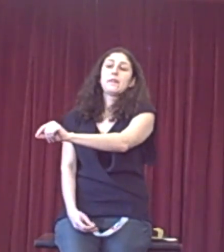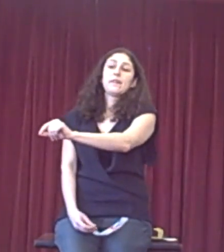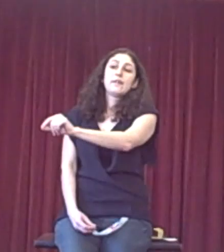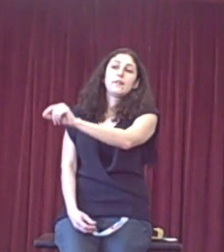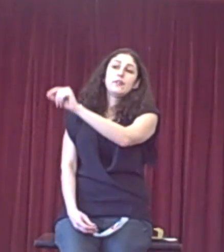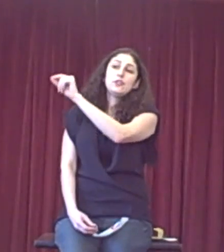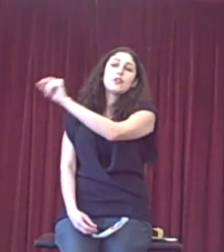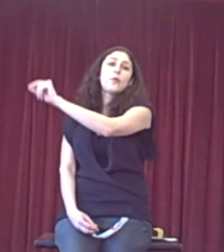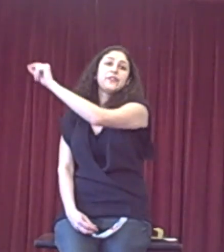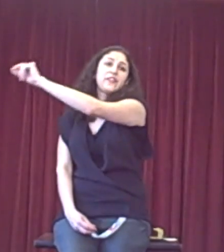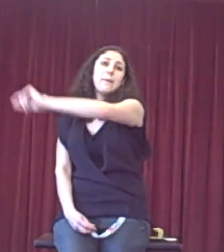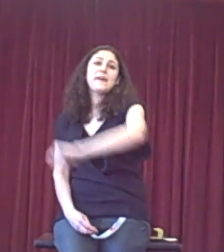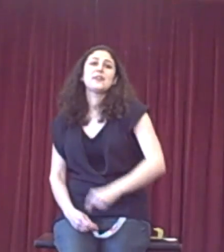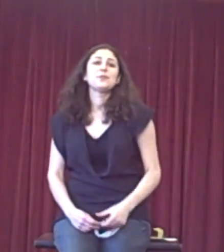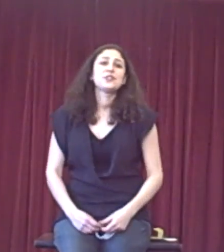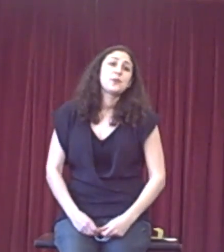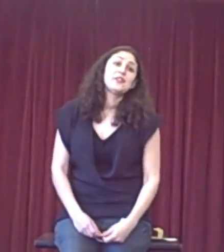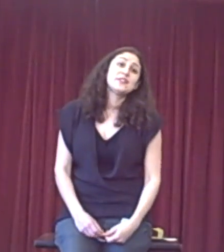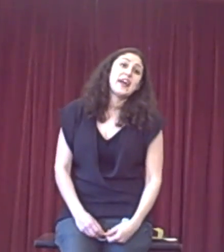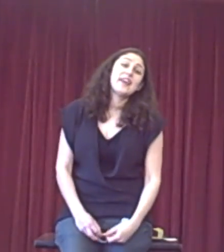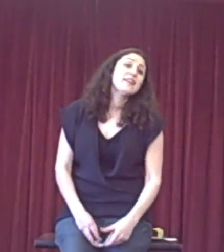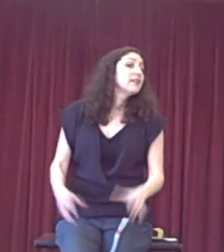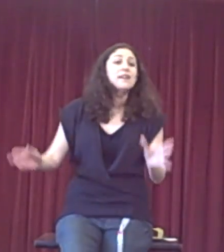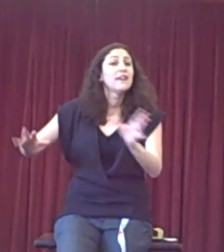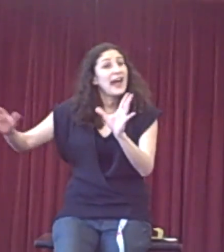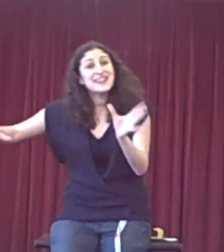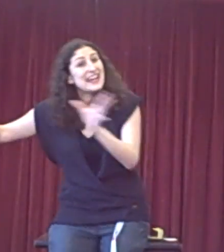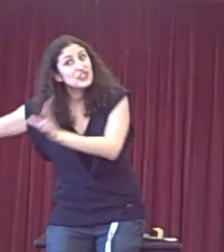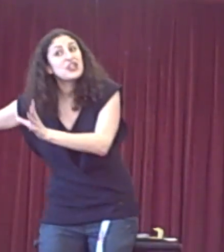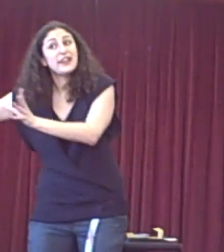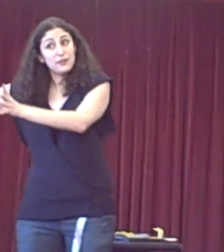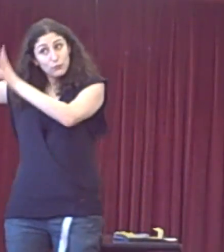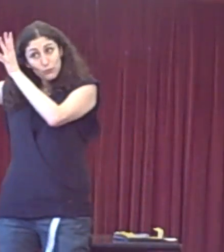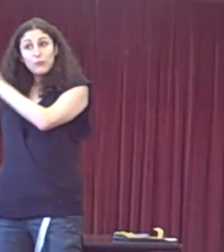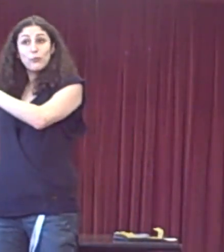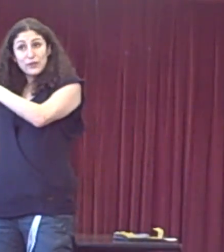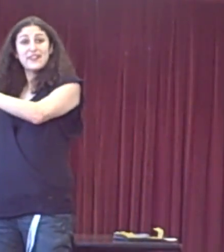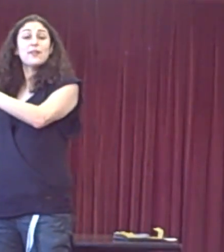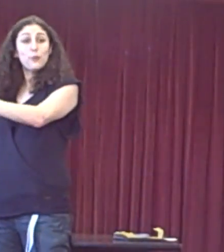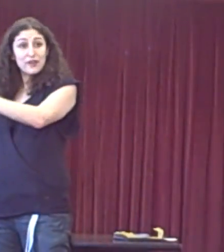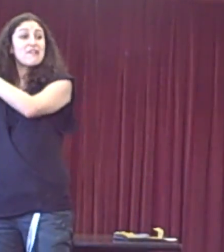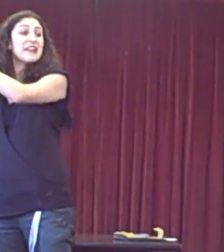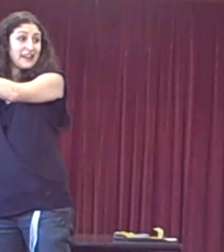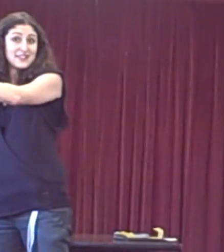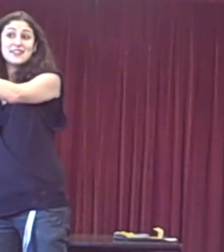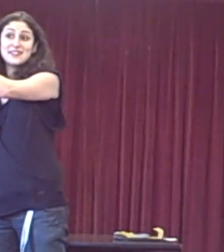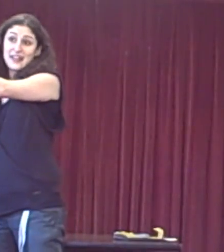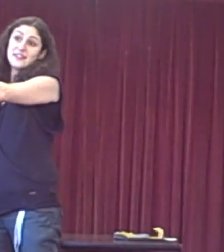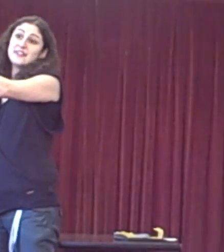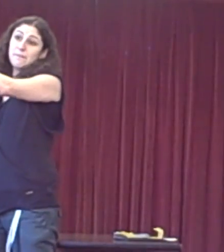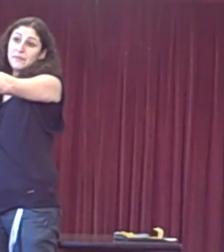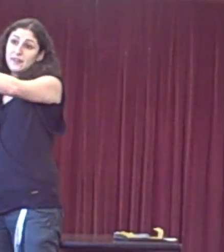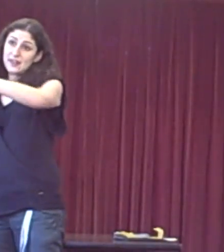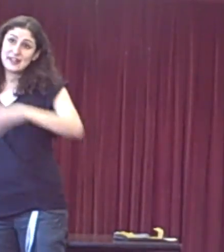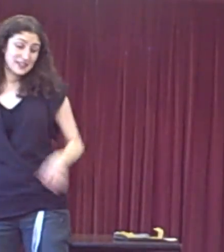Before you go on to that bit, which is where you say, and actually, we see that what it really is, is this. And that